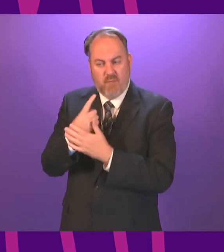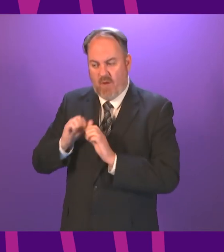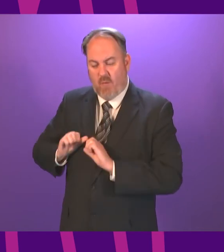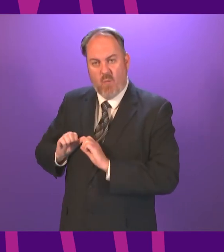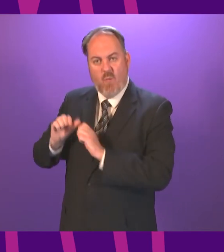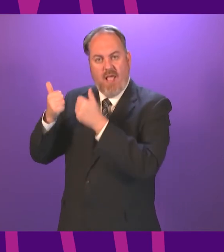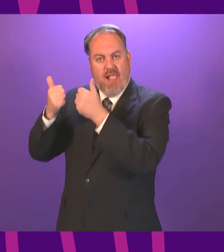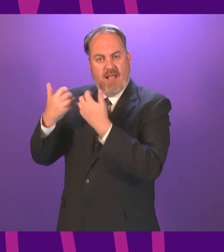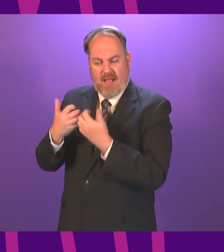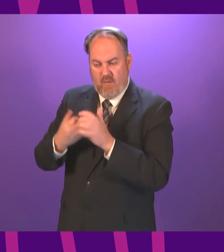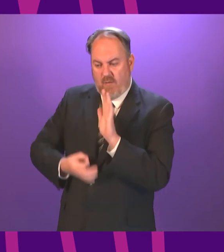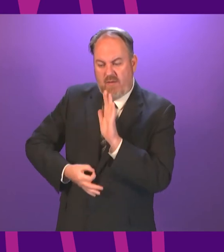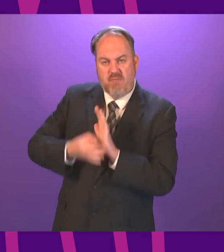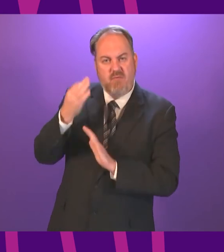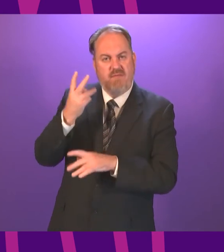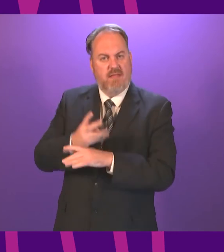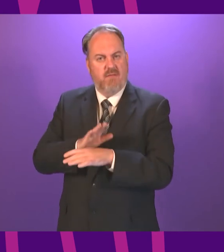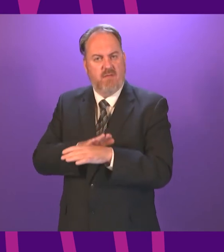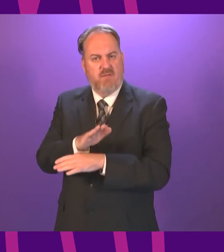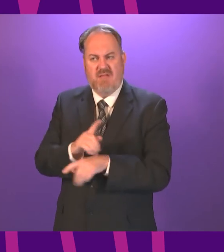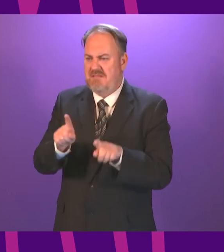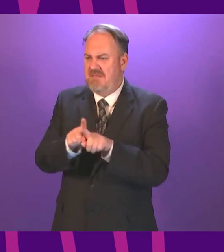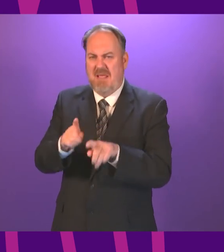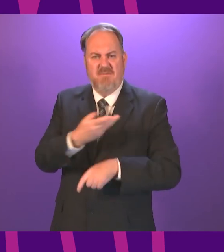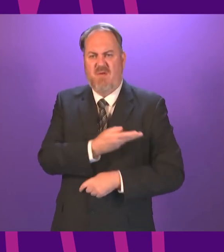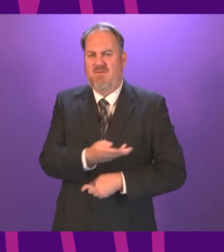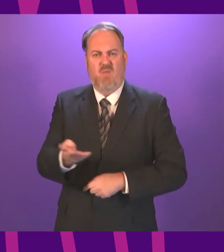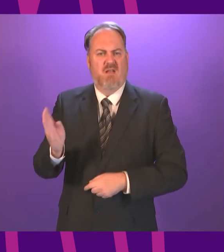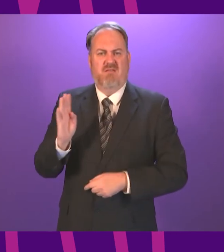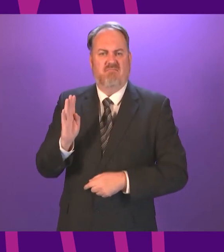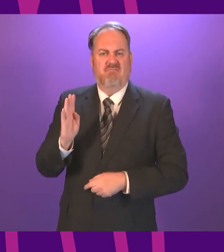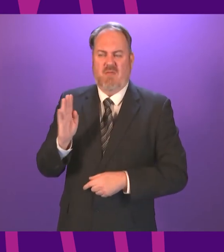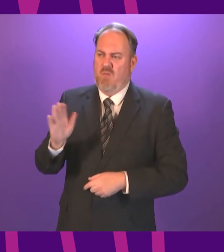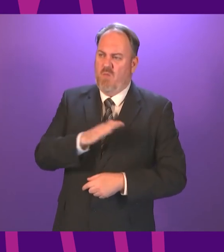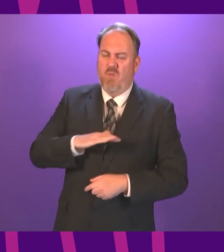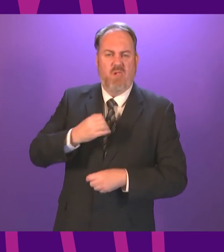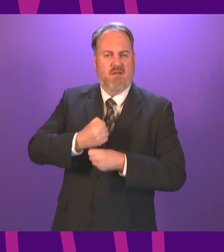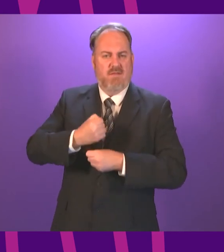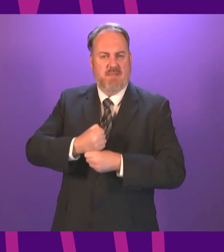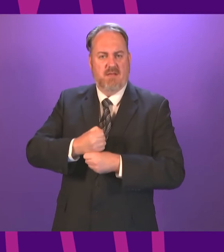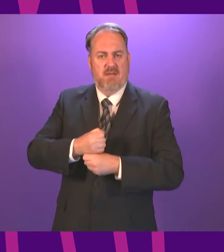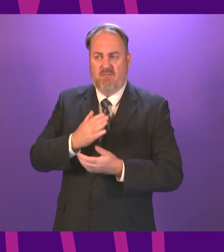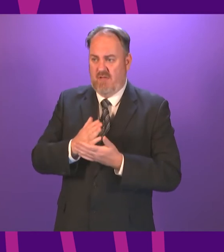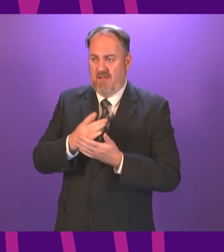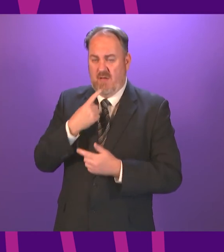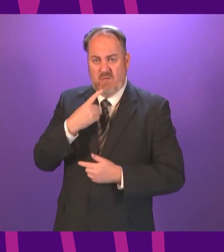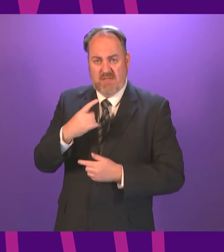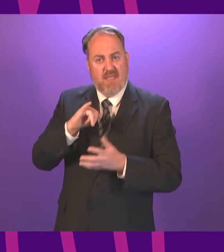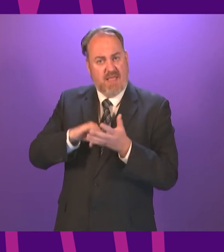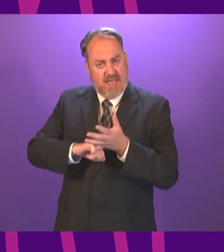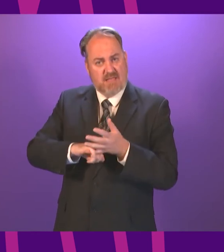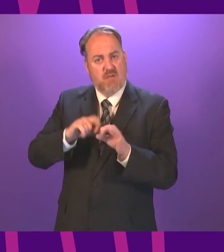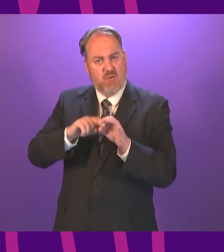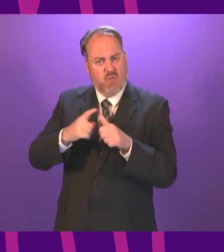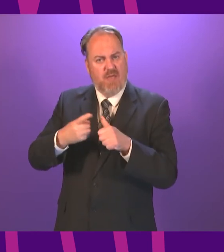have done better. that goes for every single part of government. But I think I would say that everyone, and I would include the SQA in that,